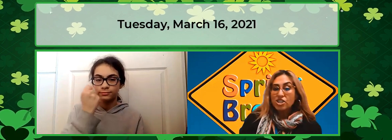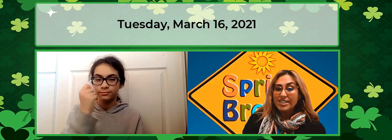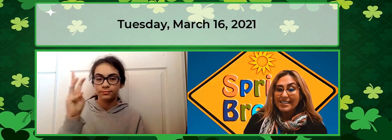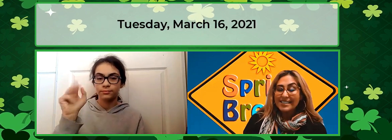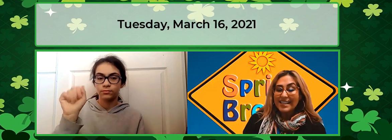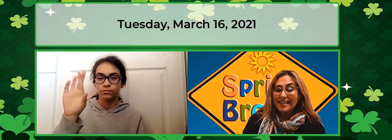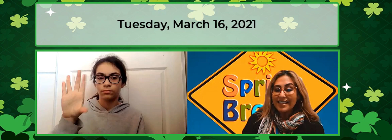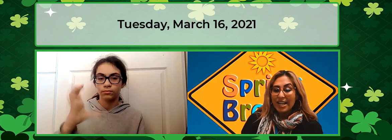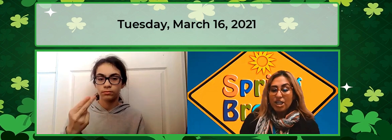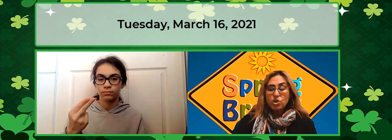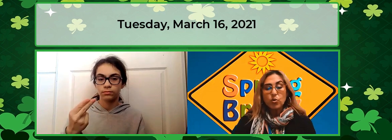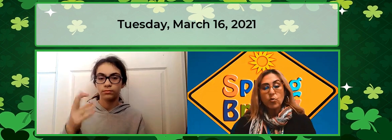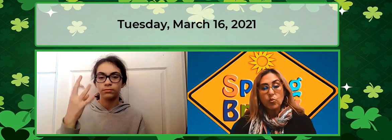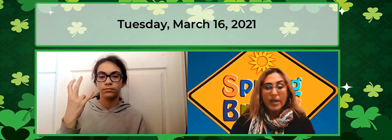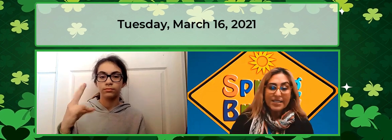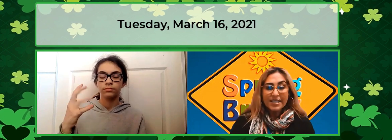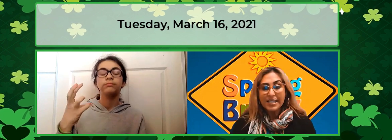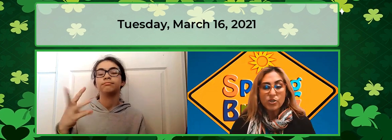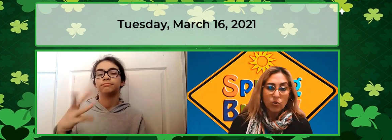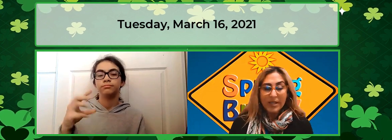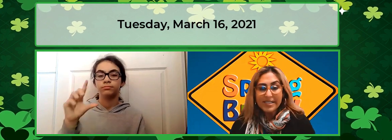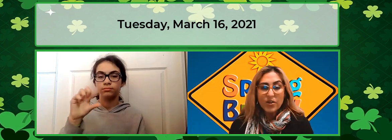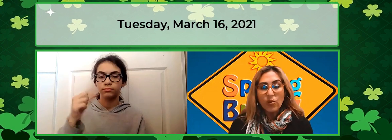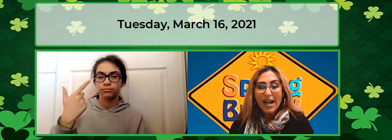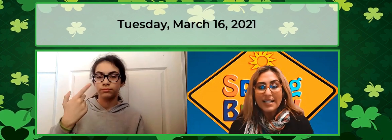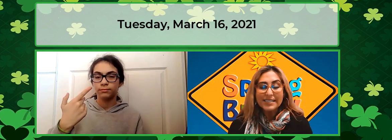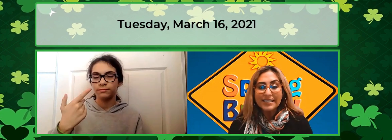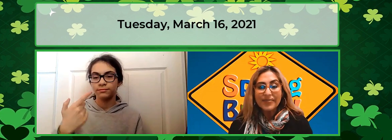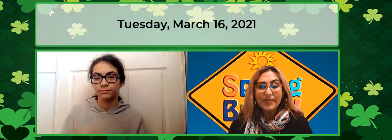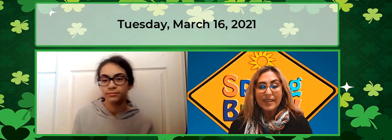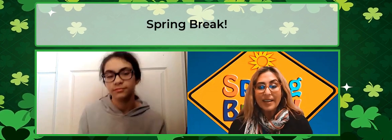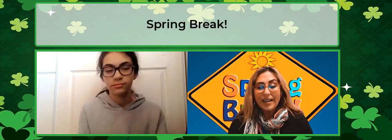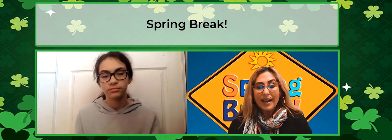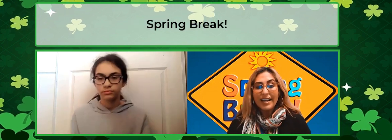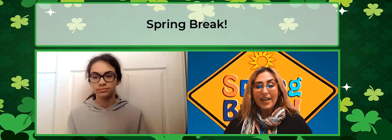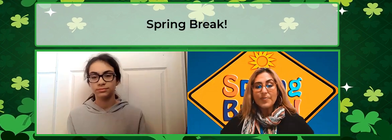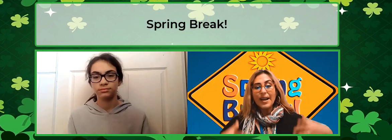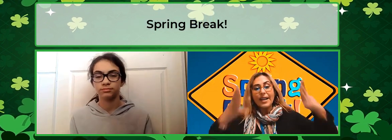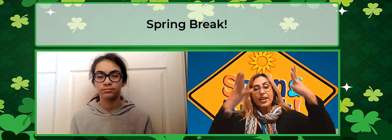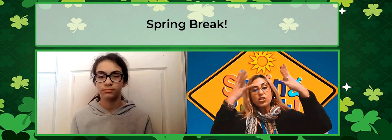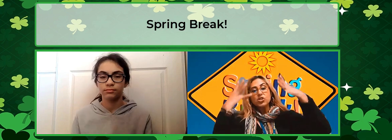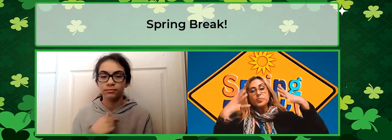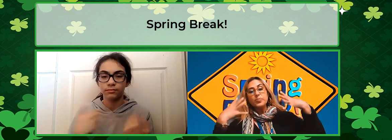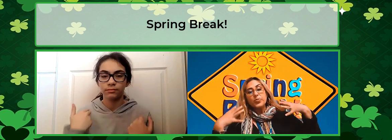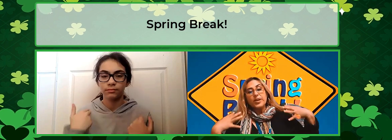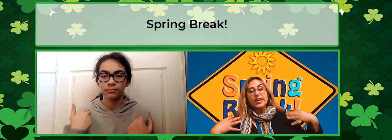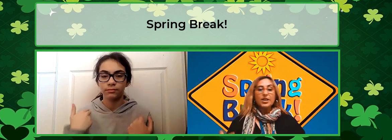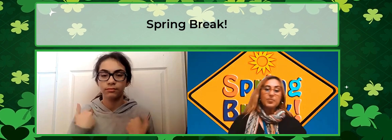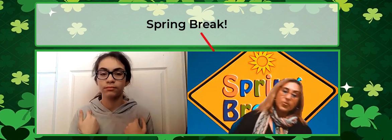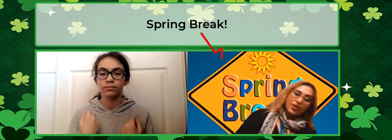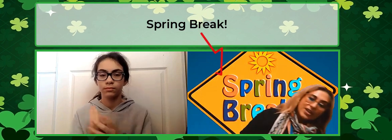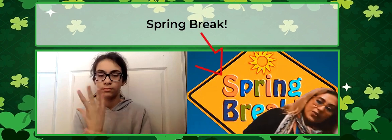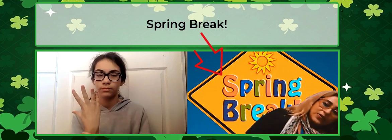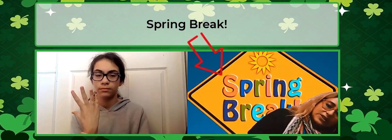March 16th, 2021. I have my spring